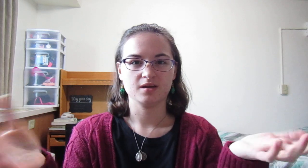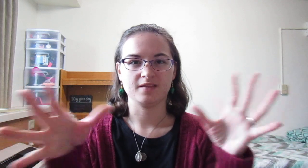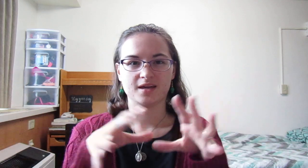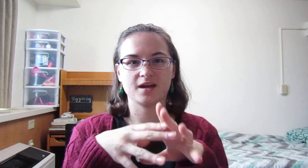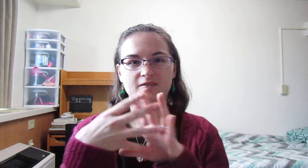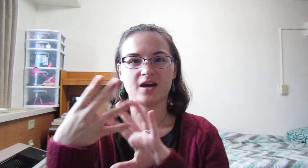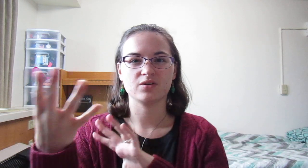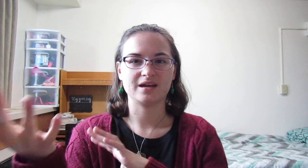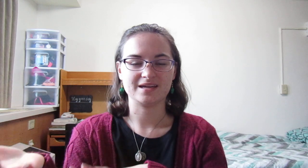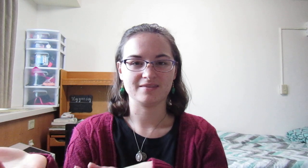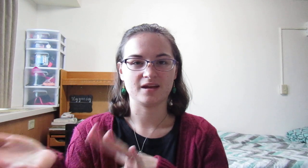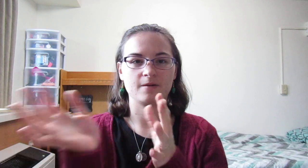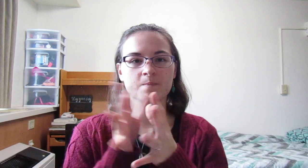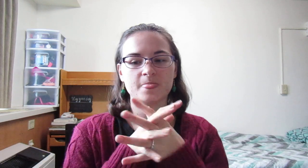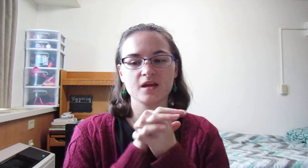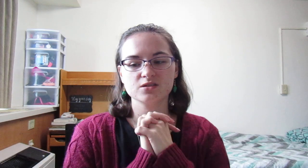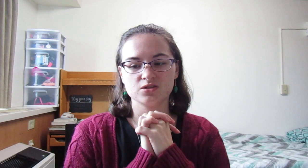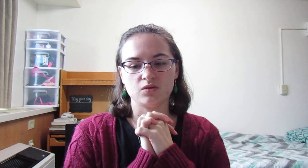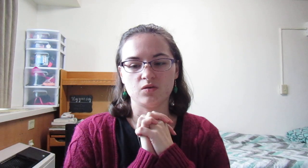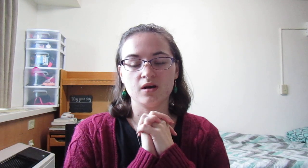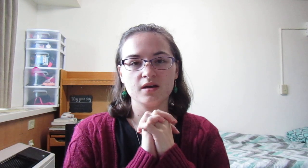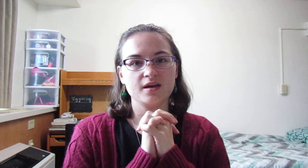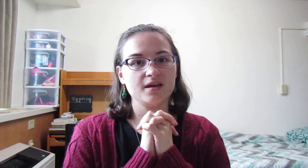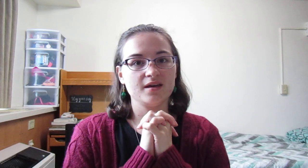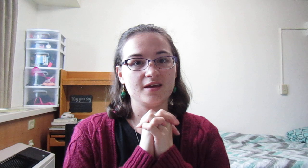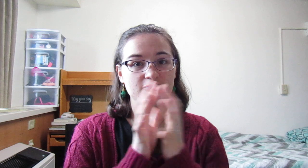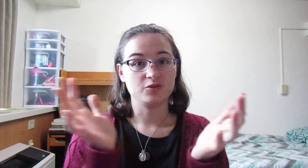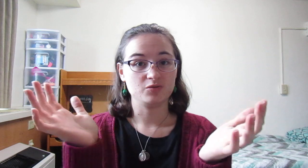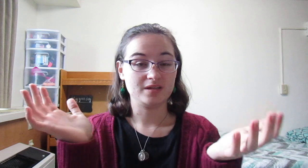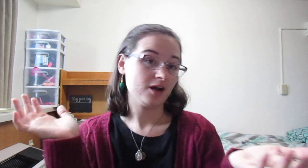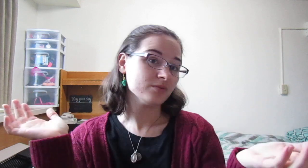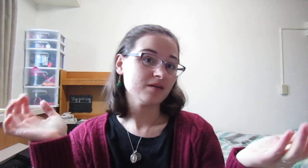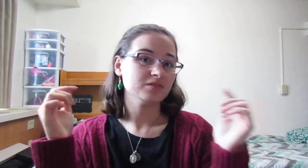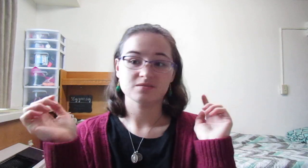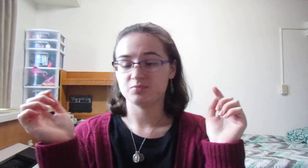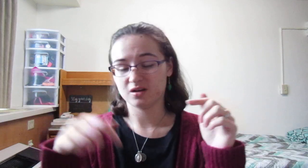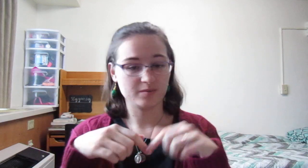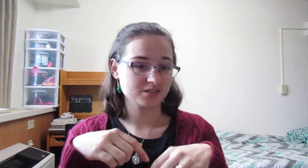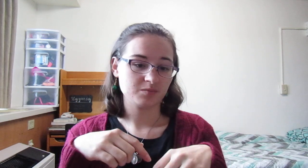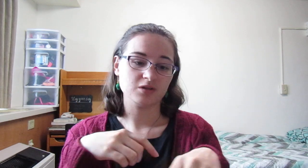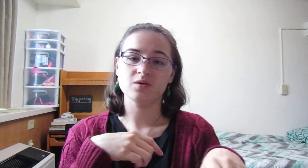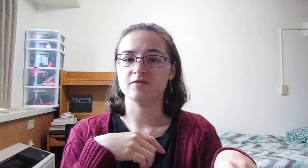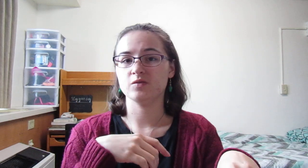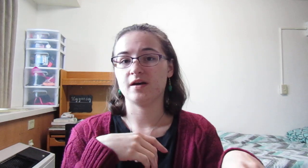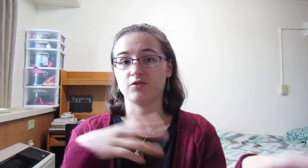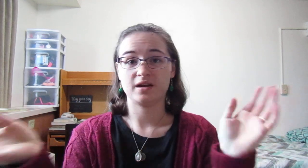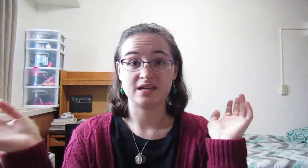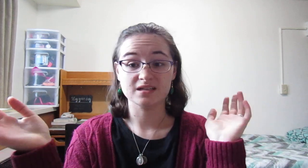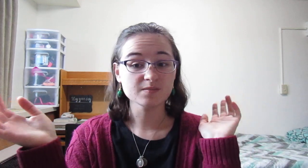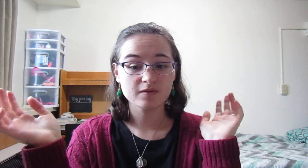and, like, kind of, how can I get there? So, if you need help with that, please put comments down below. If you have great ideas about